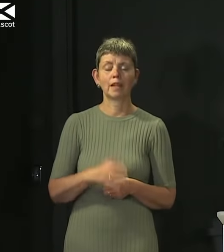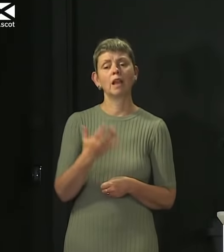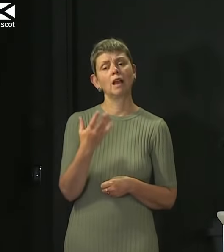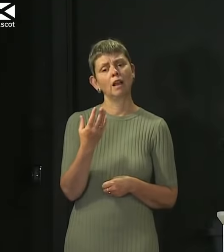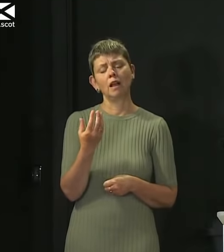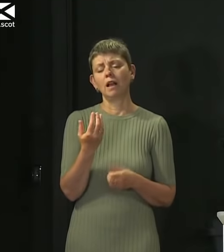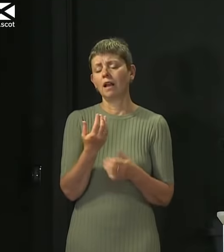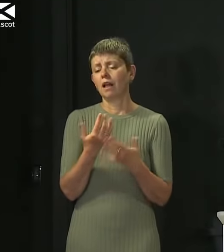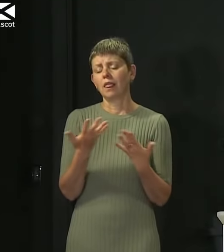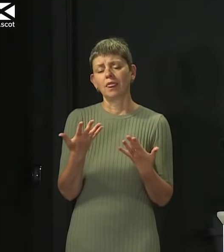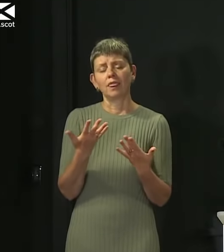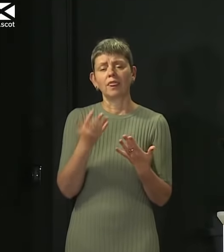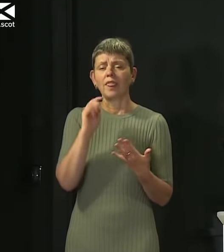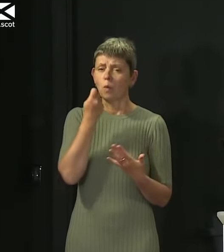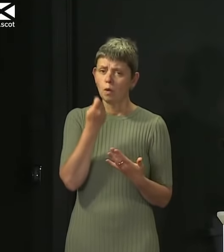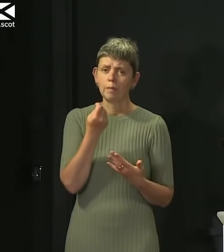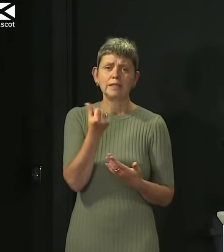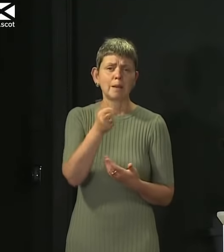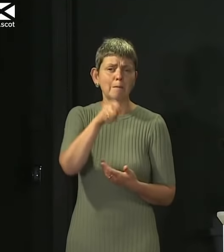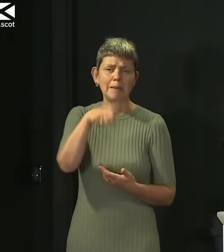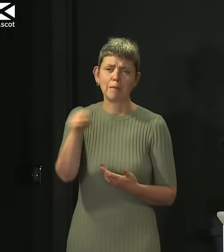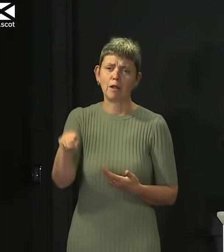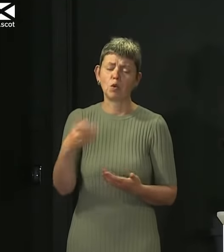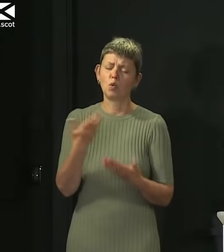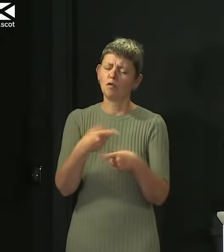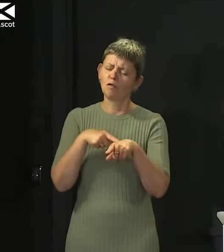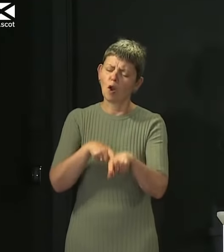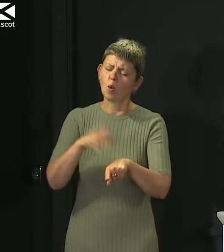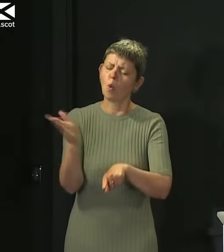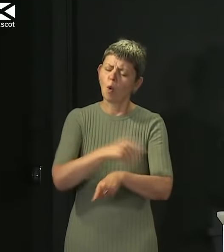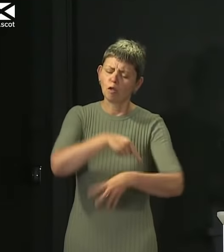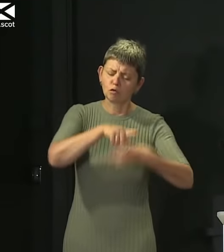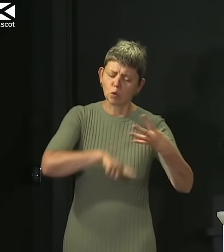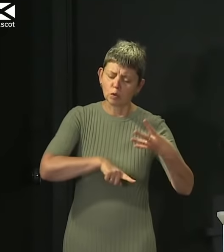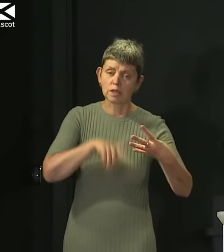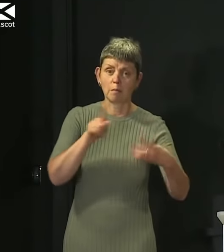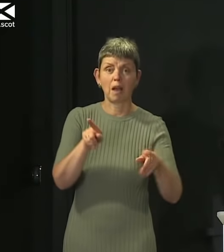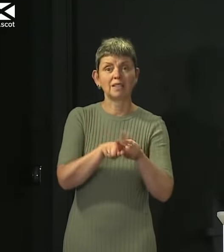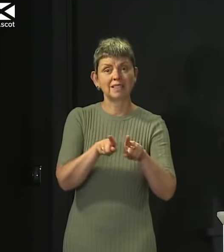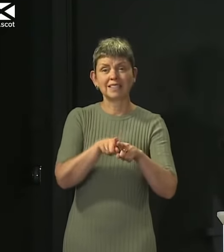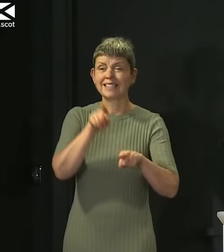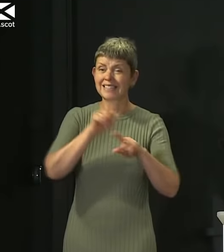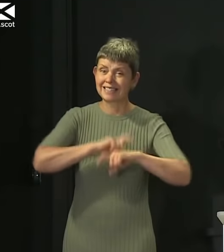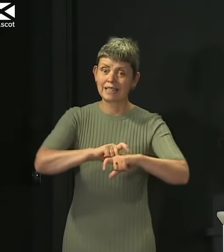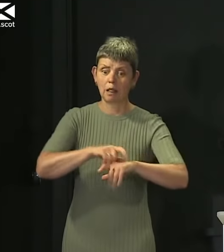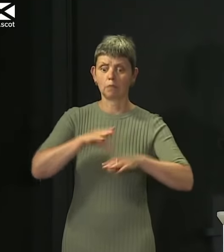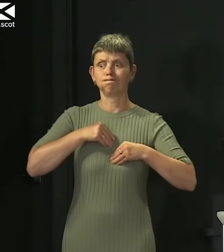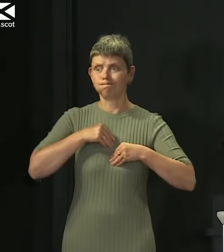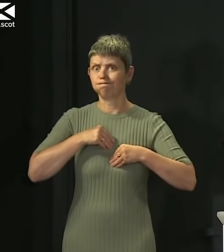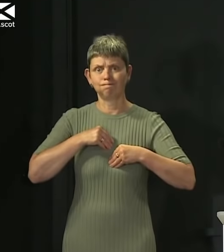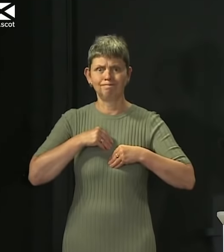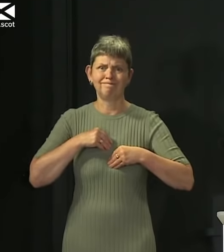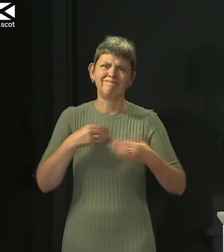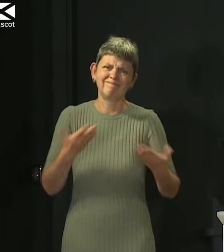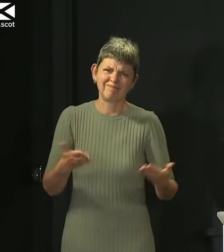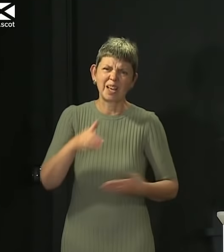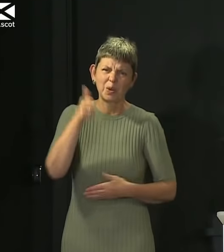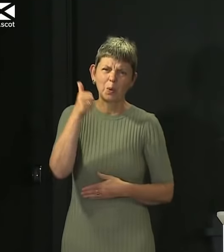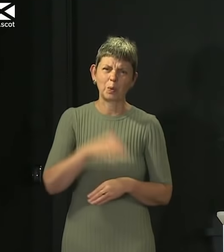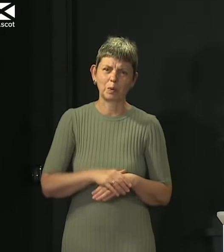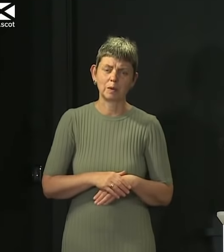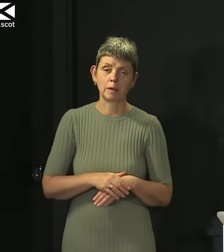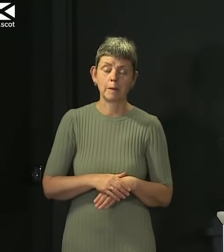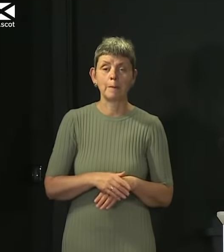virus, even if they've tried their very hardest to comply with all of the guidance, because that's that's the nature of a virus. So if this was a